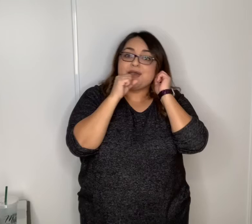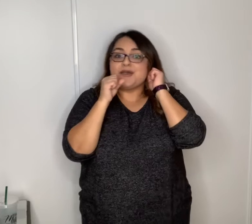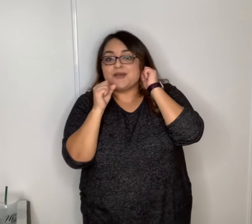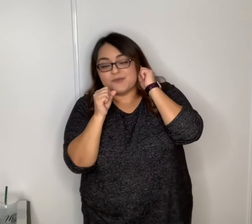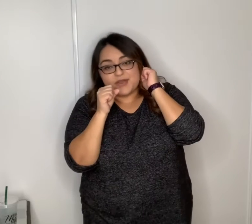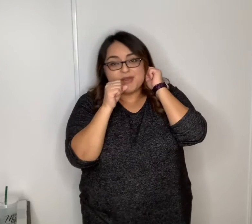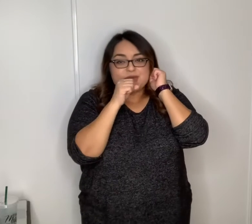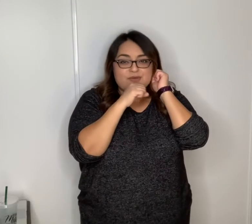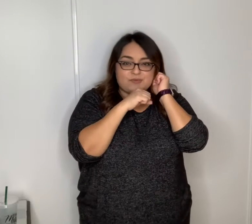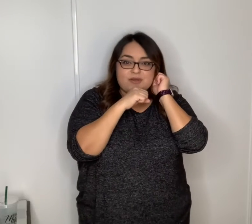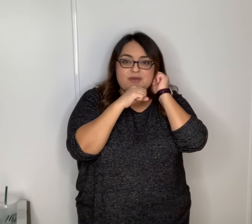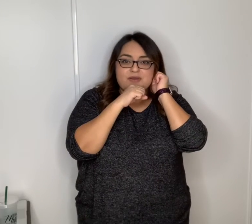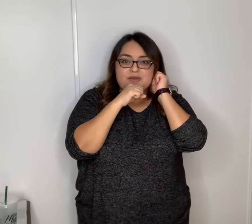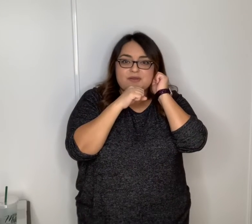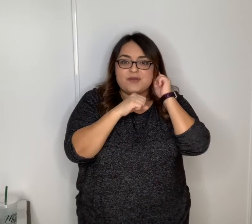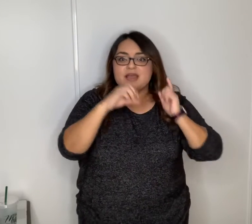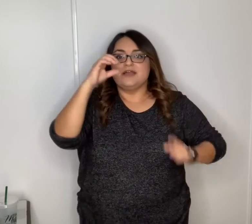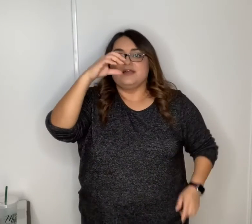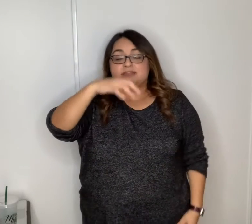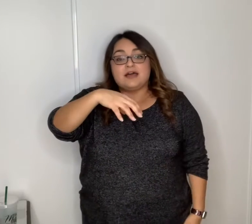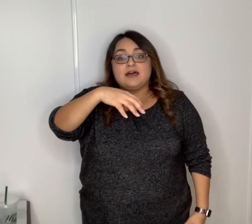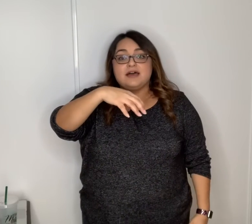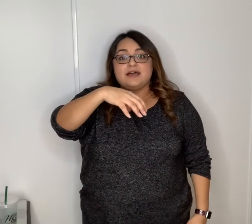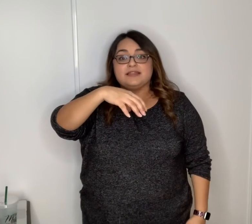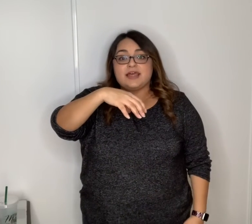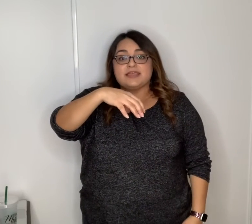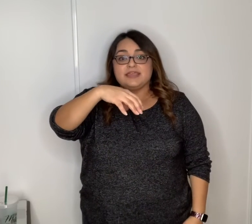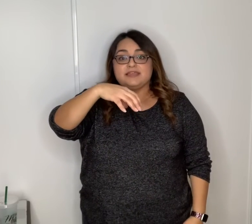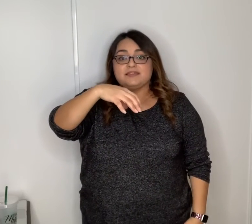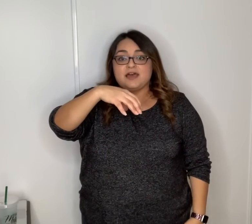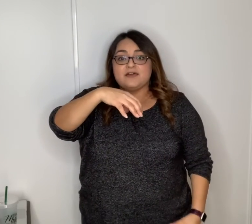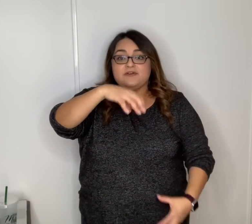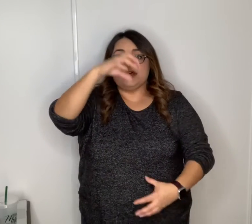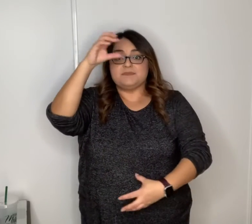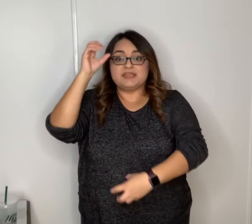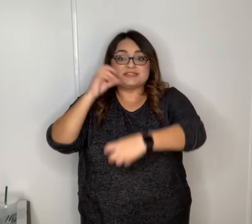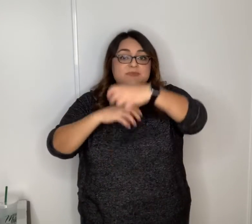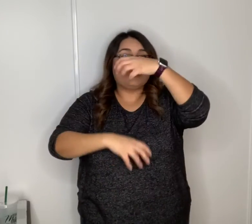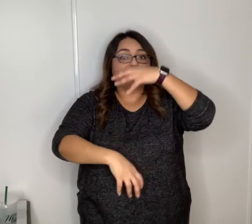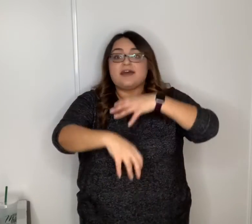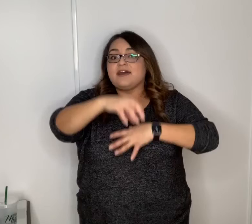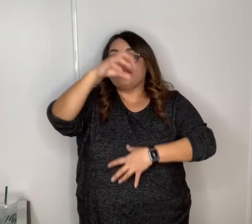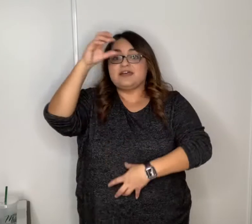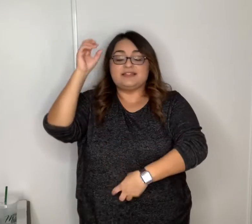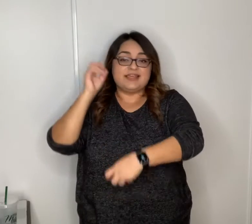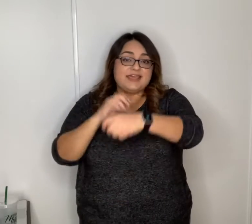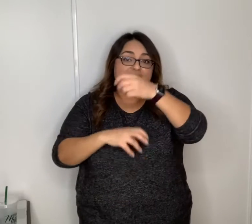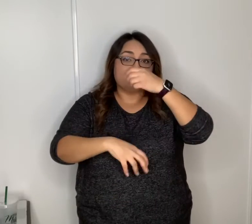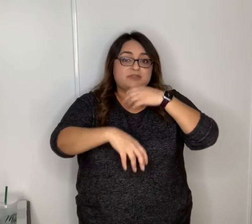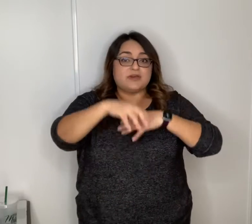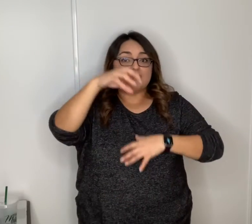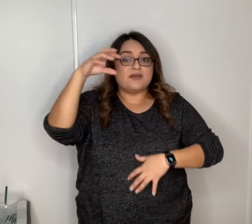oh oh oh oh oh my girl lava makes my lava land blow